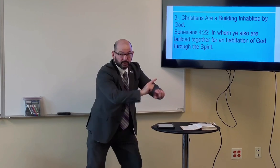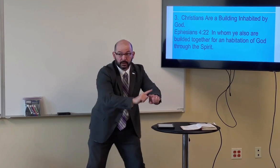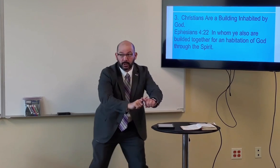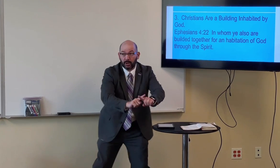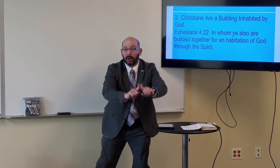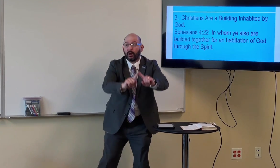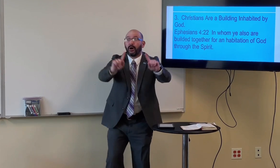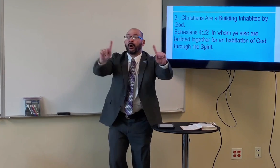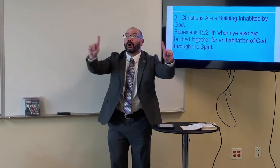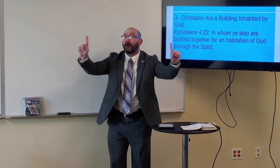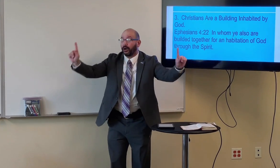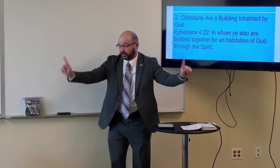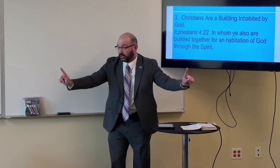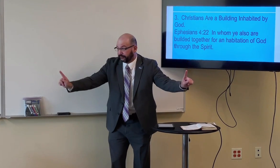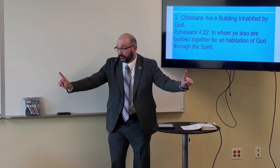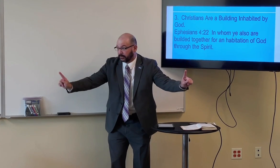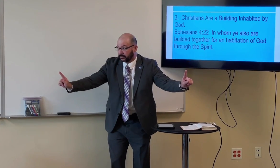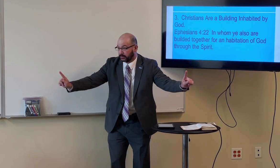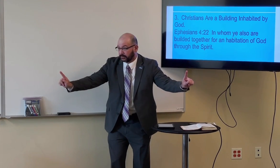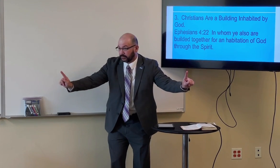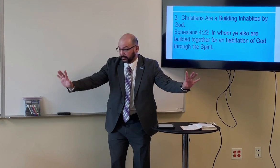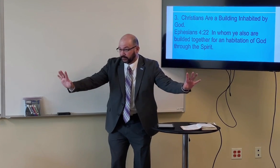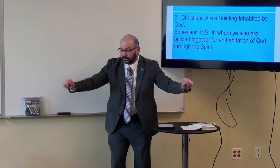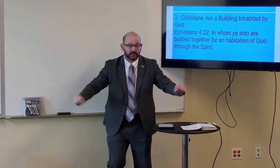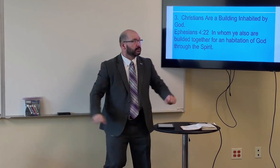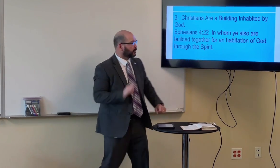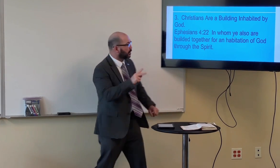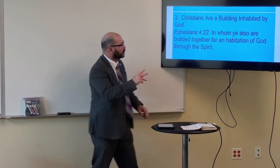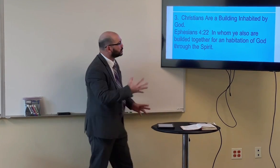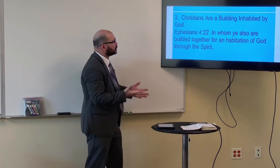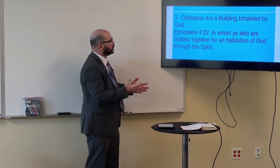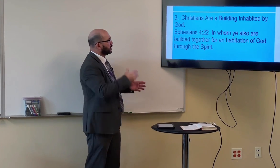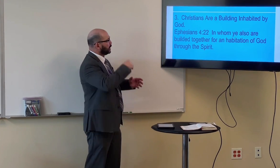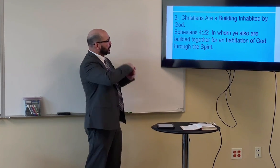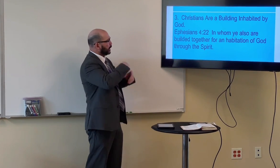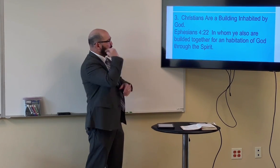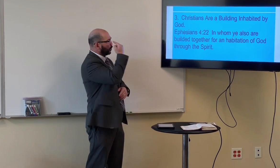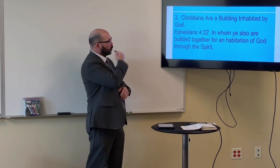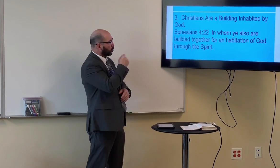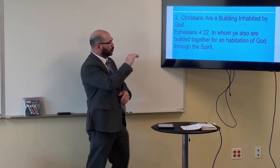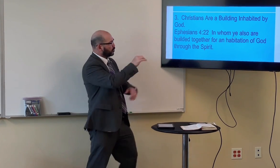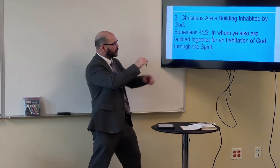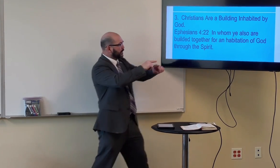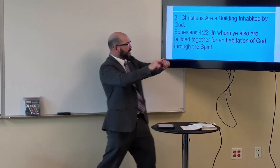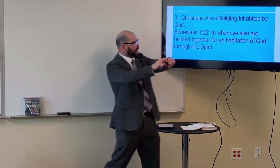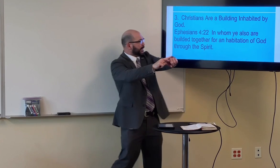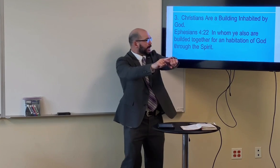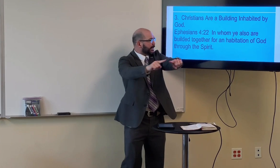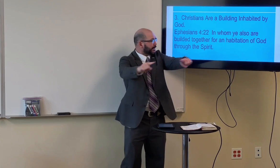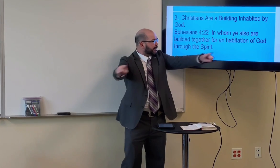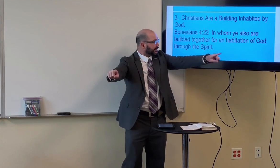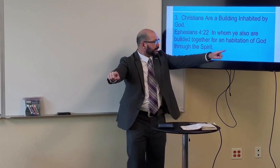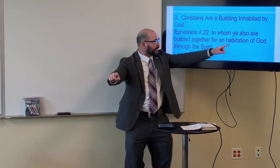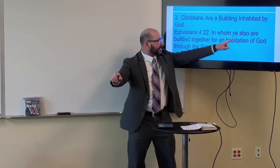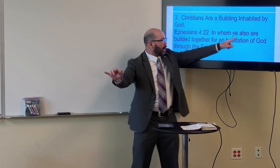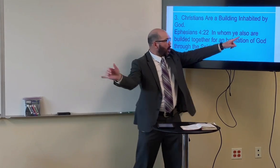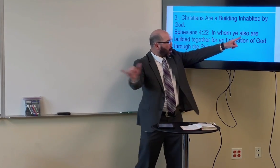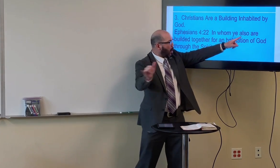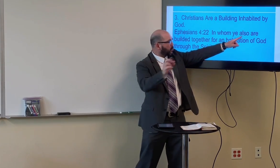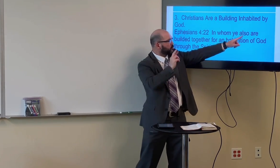and the world's temple are different in whom ye also